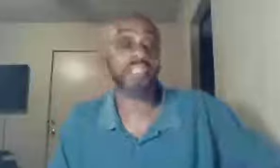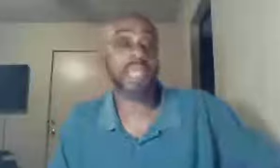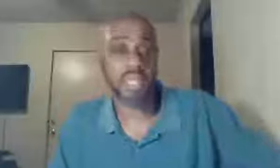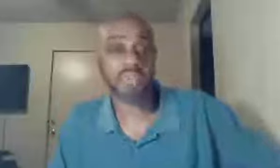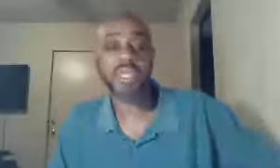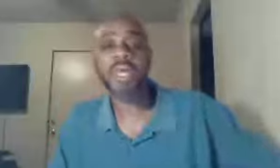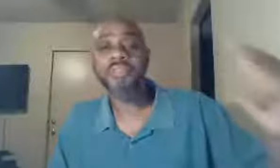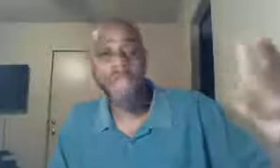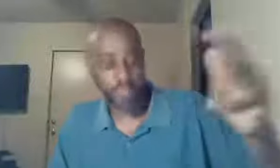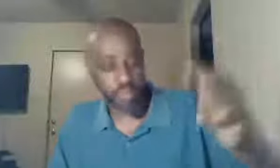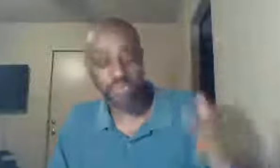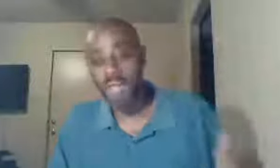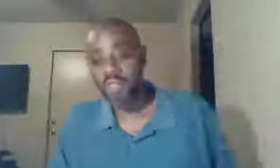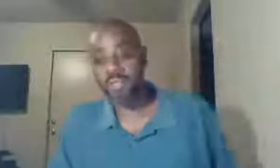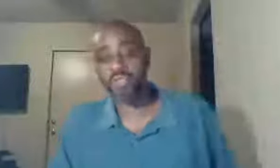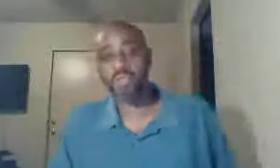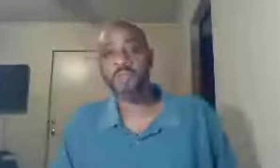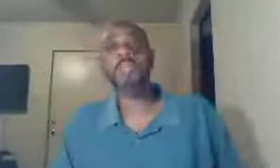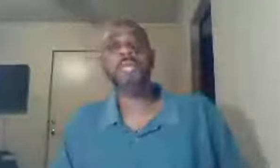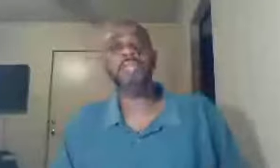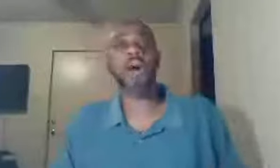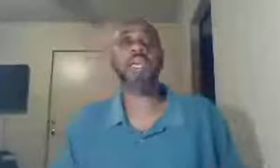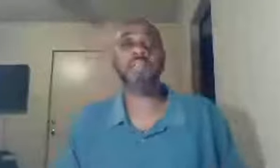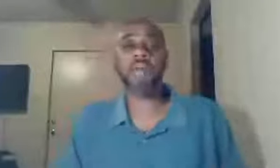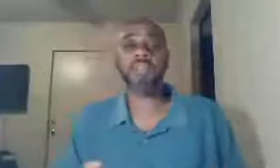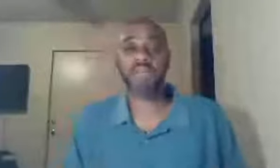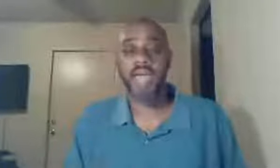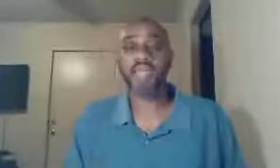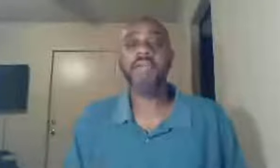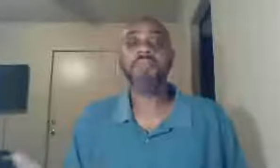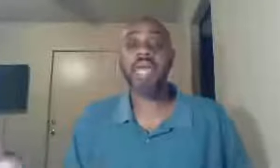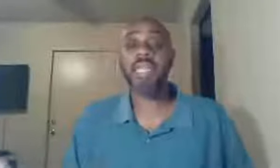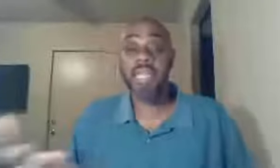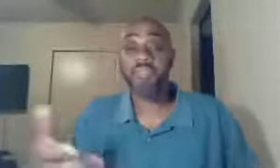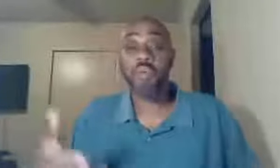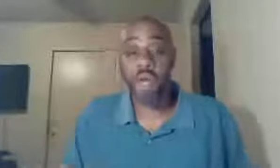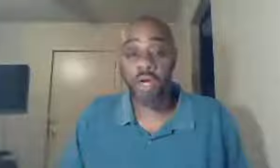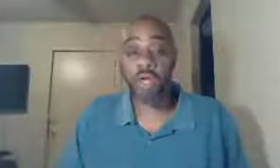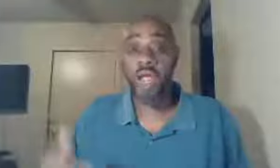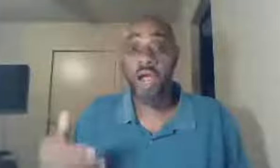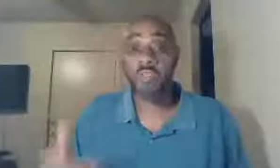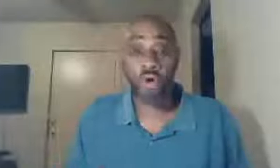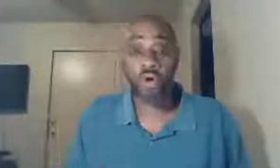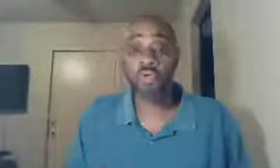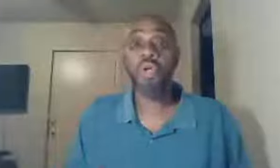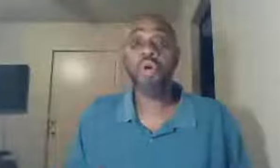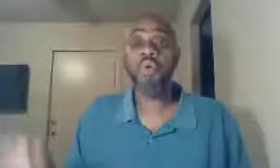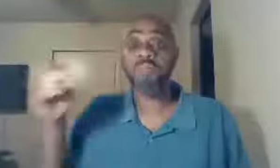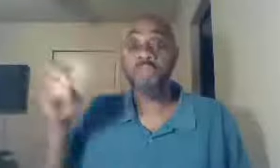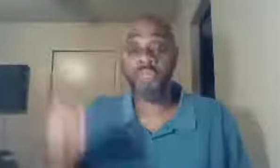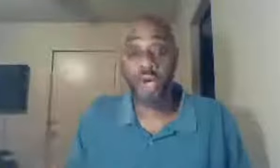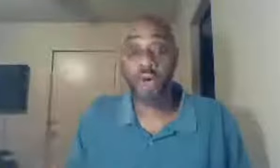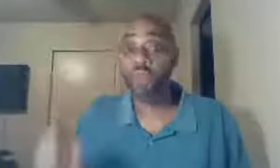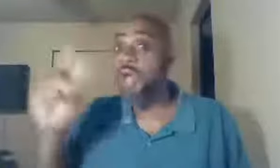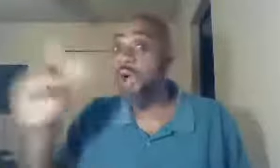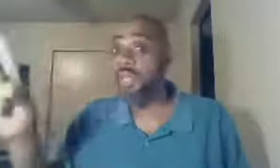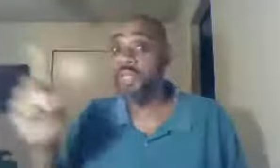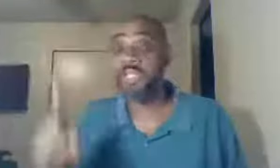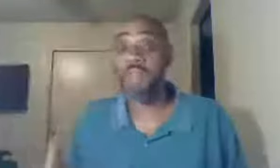gives, that proves that to be true, he's talking about the fact, that in the world, there are those, who have been sown, we already talked about,